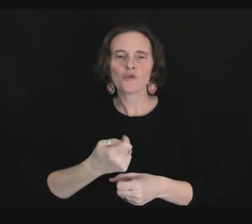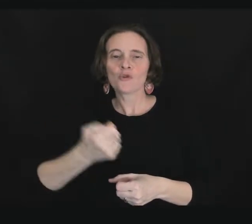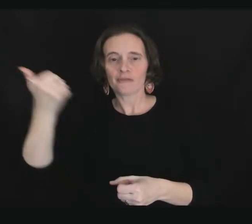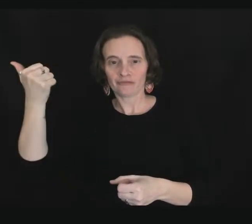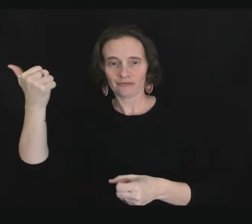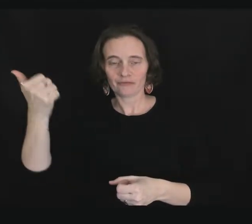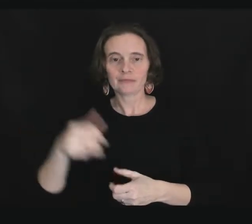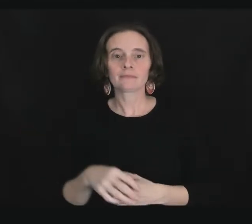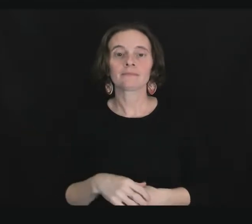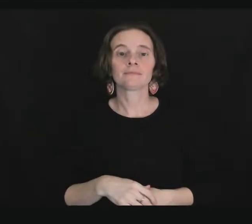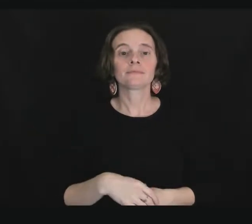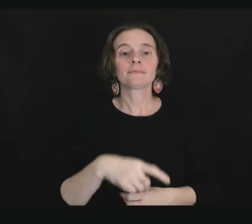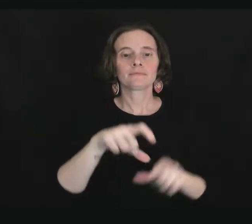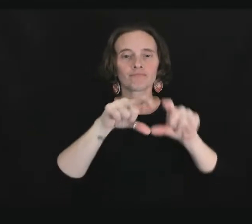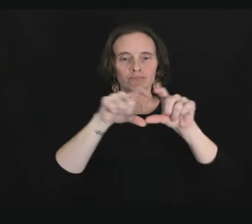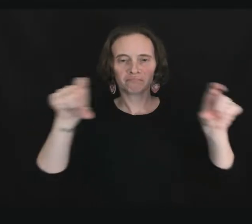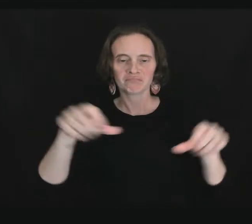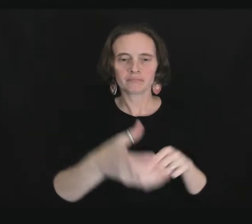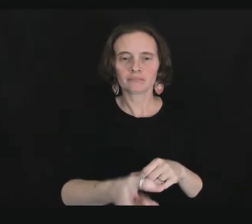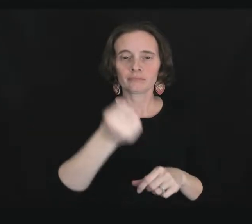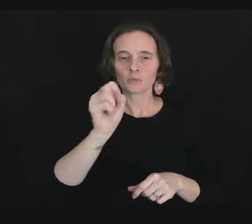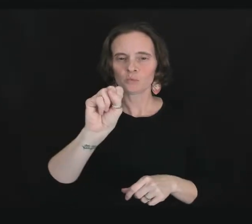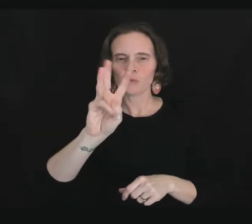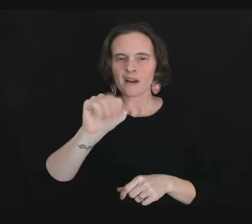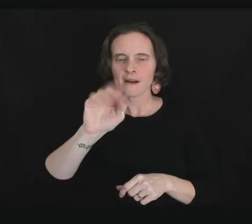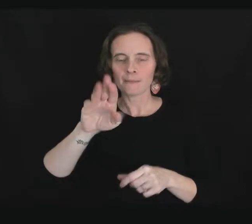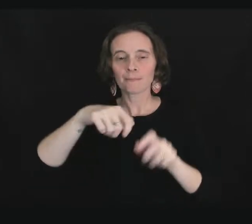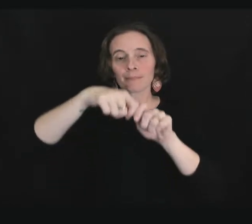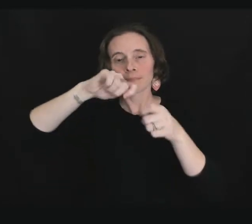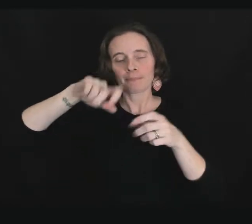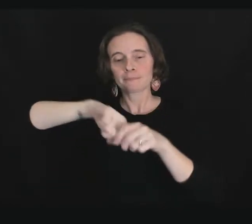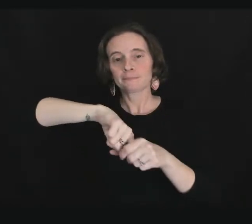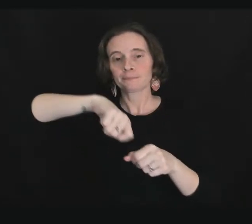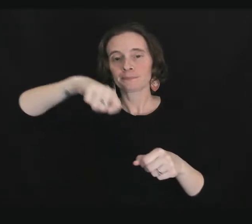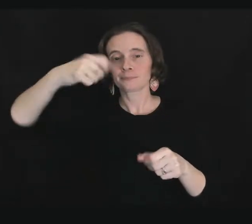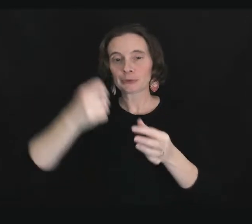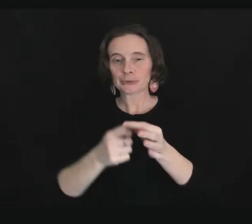Place the tube in the tube holder and remove the cap.